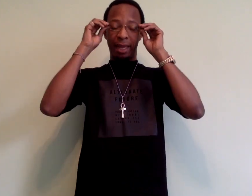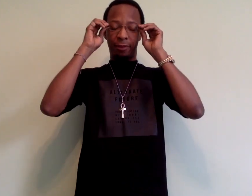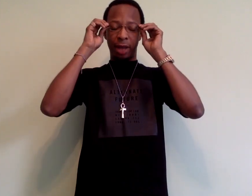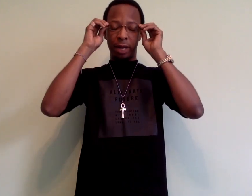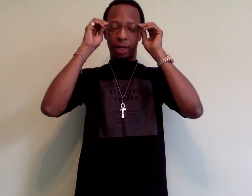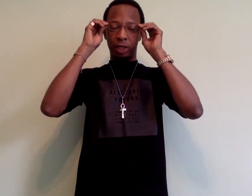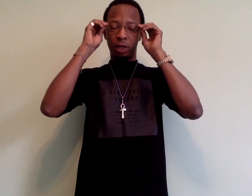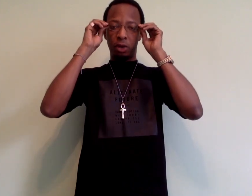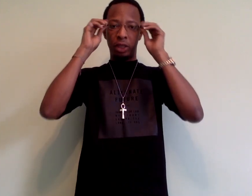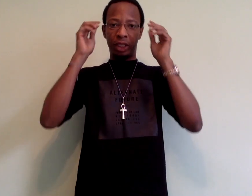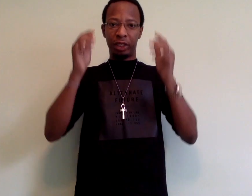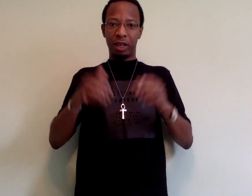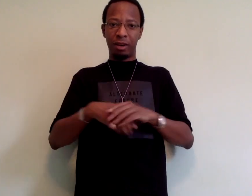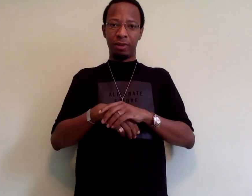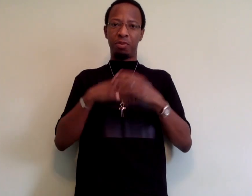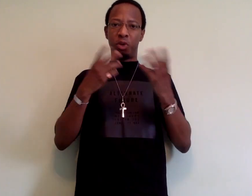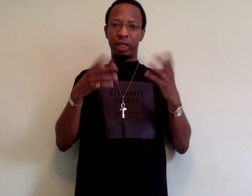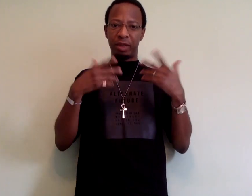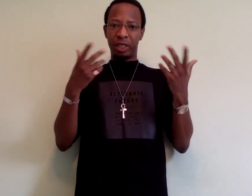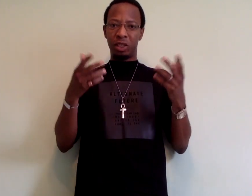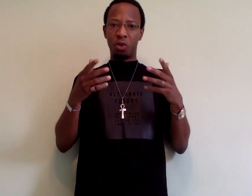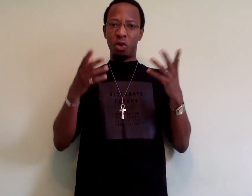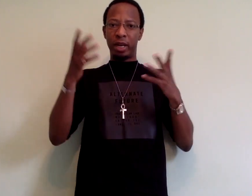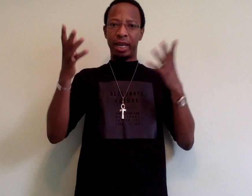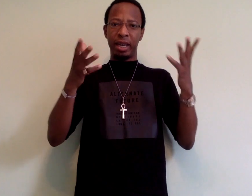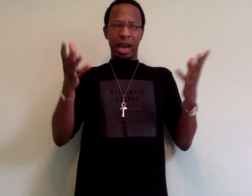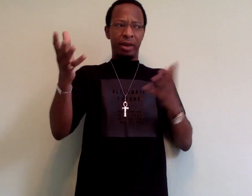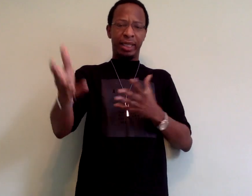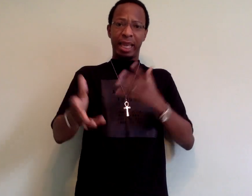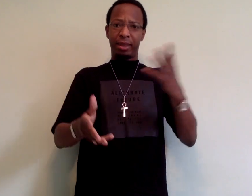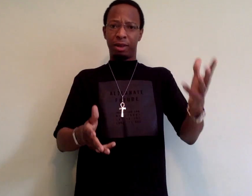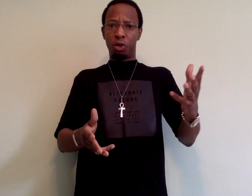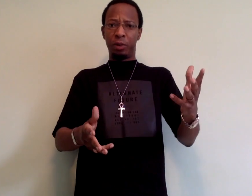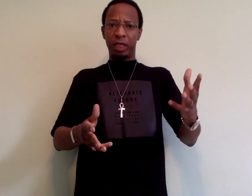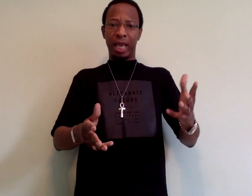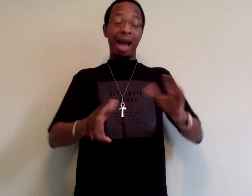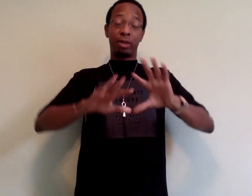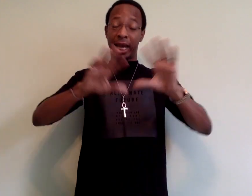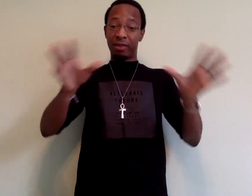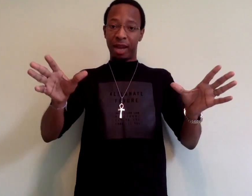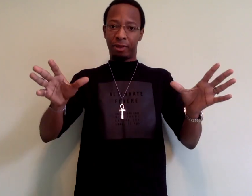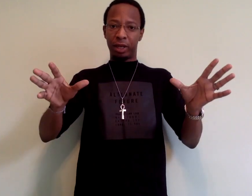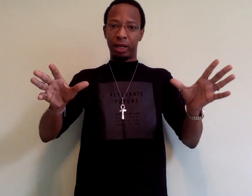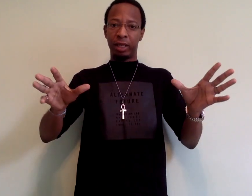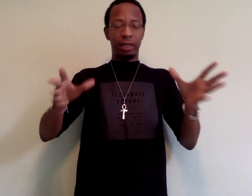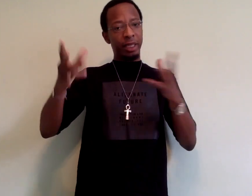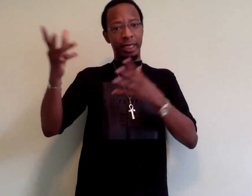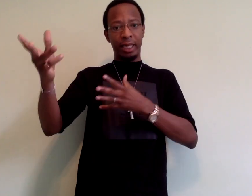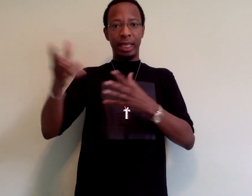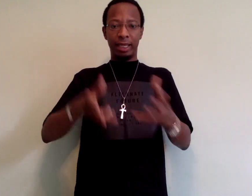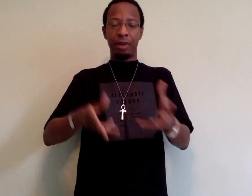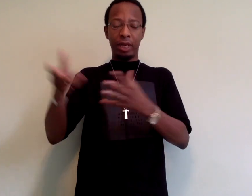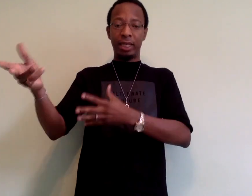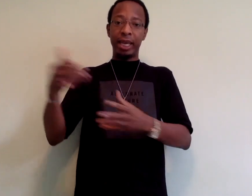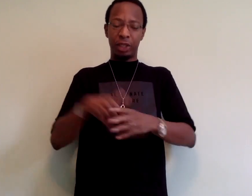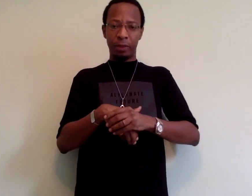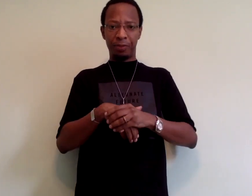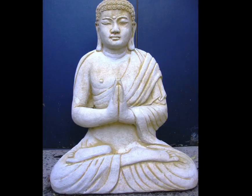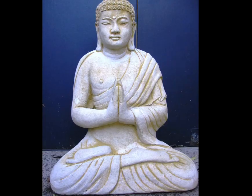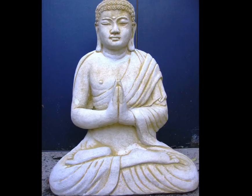foundations and origins of Buddhism and so on, and various ethnic groups outside of Africa, such as in South and East Asia, he claimed